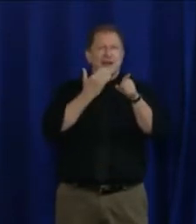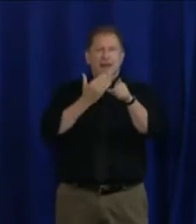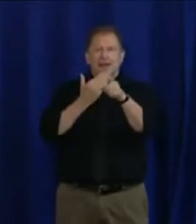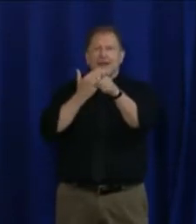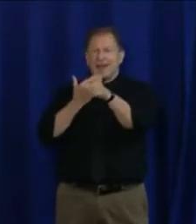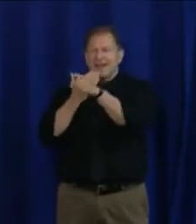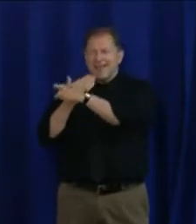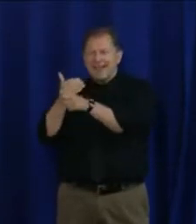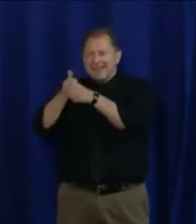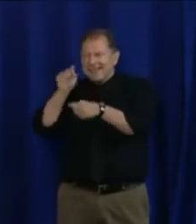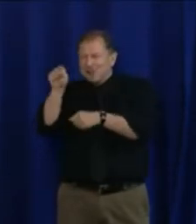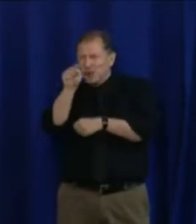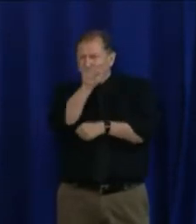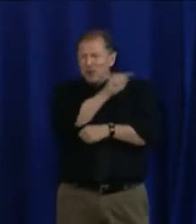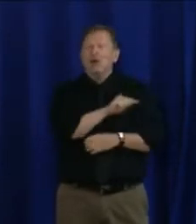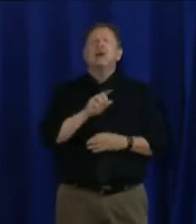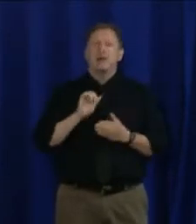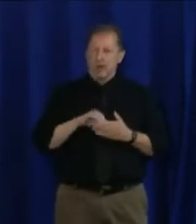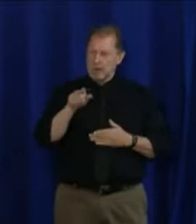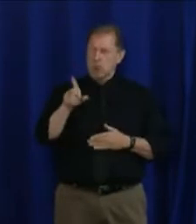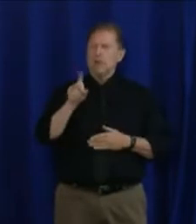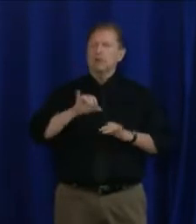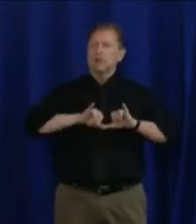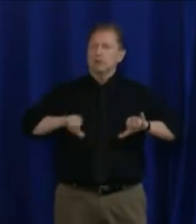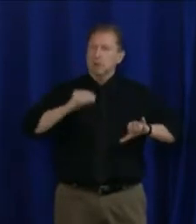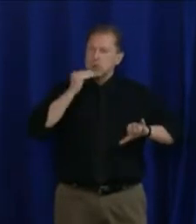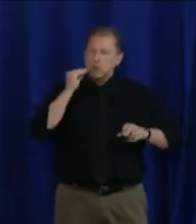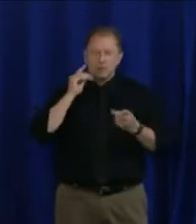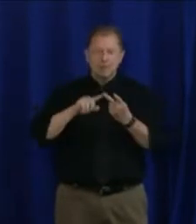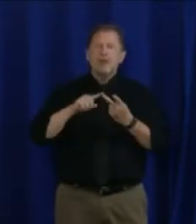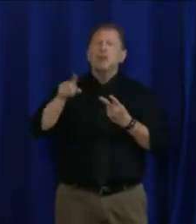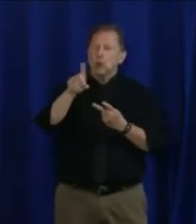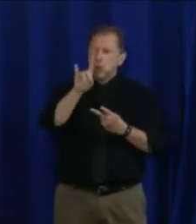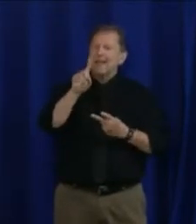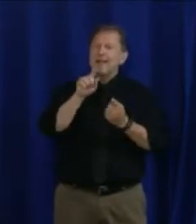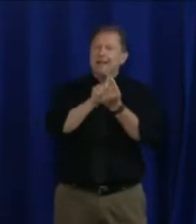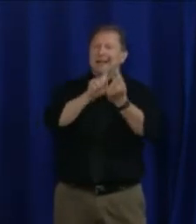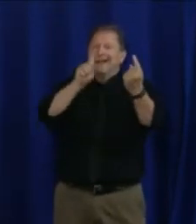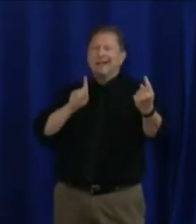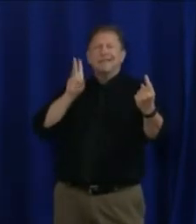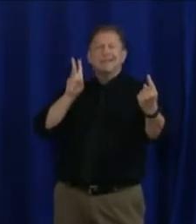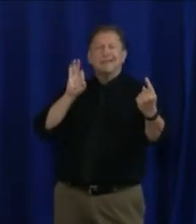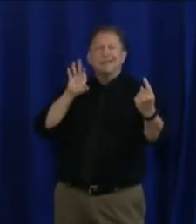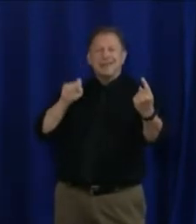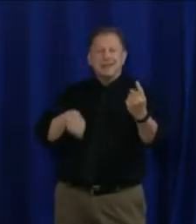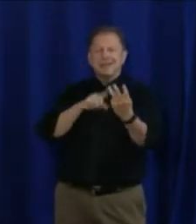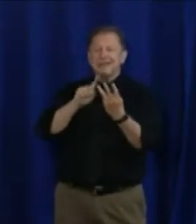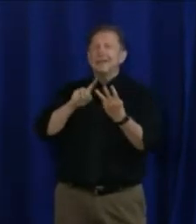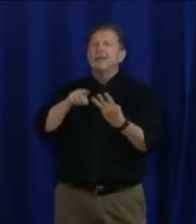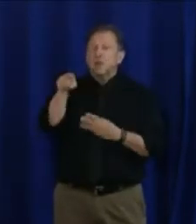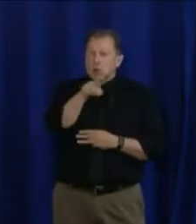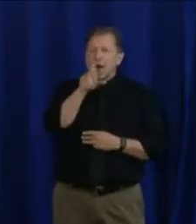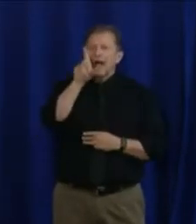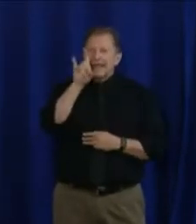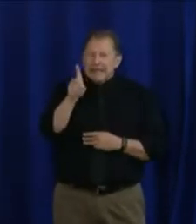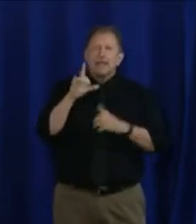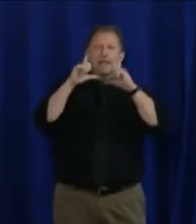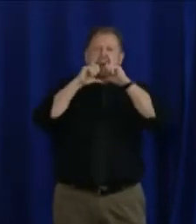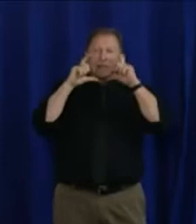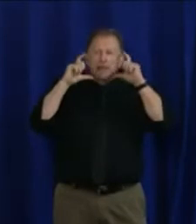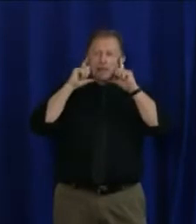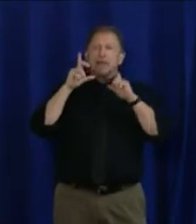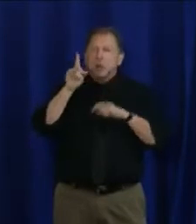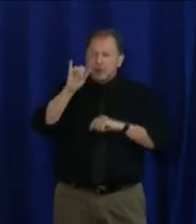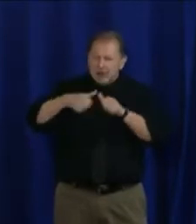when able, socially distancing, wearing face coverings in public, and complying with the city and state